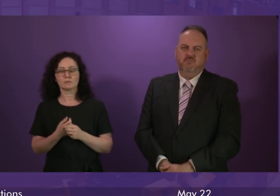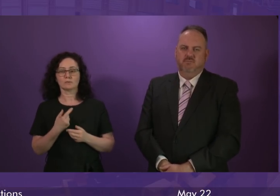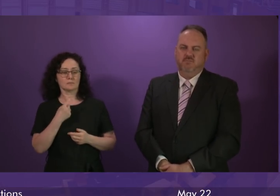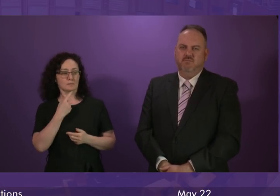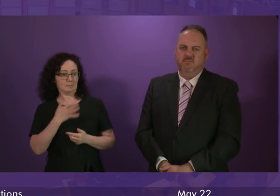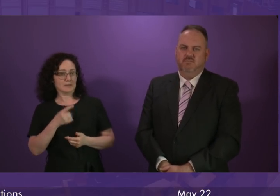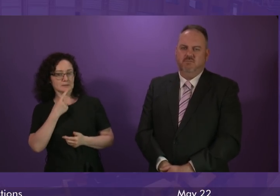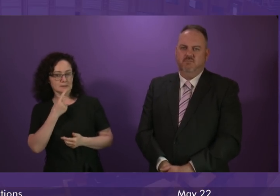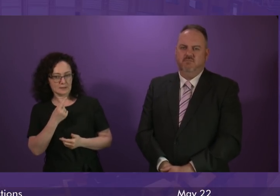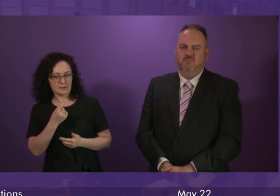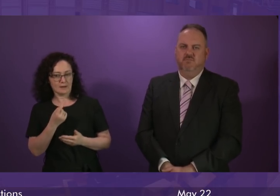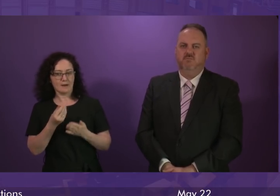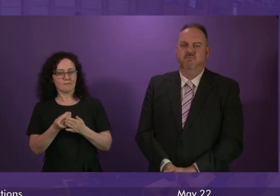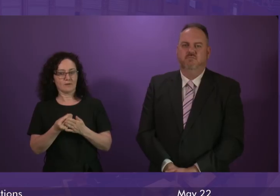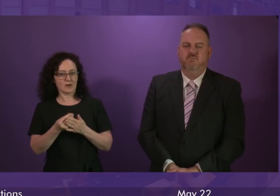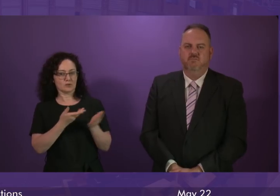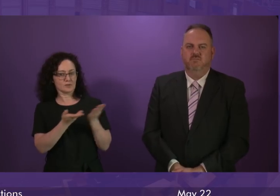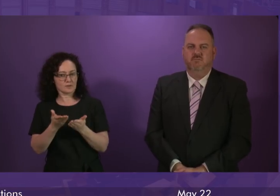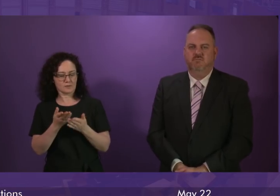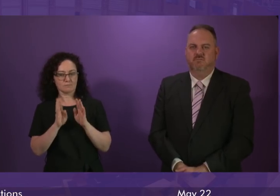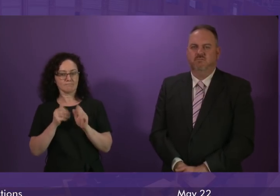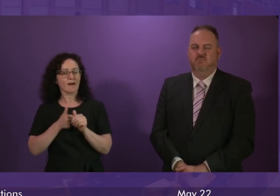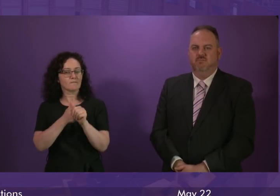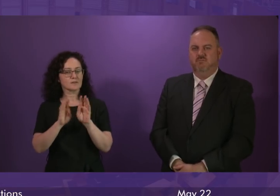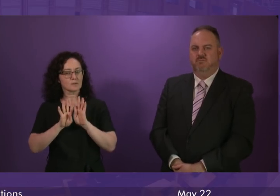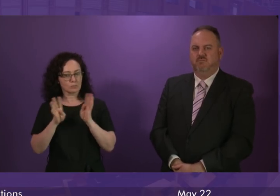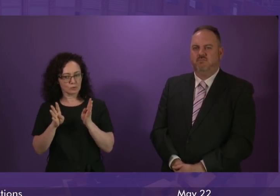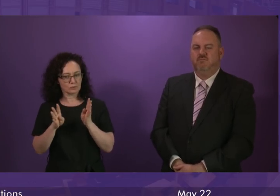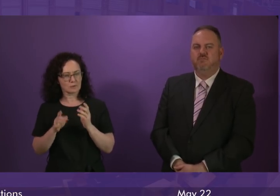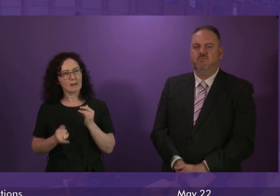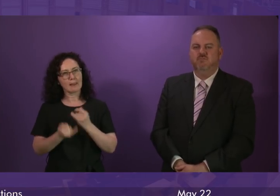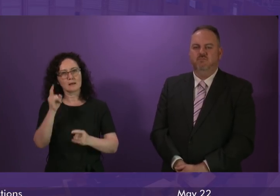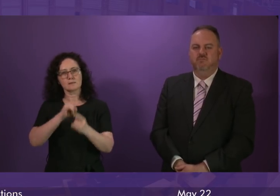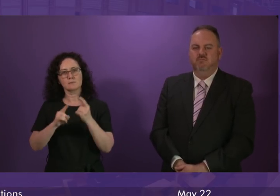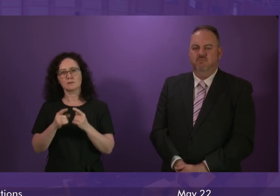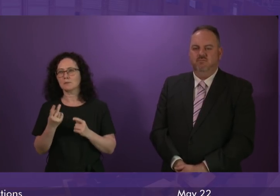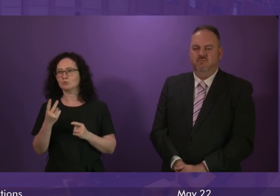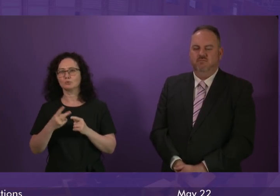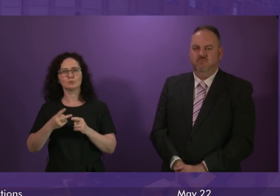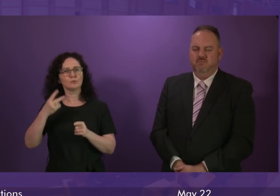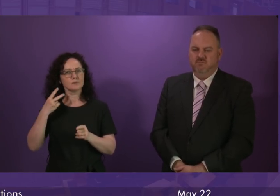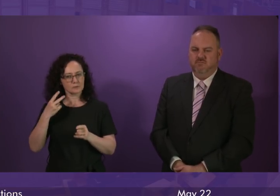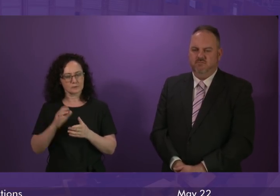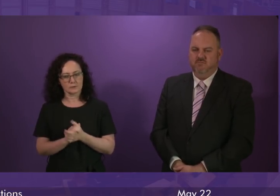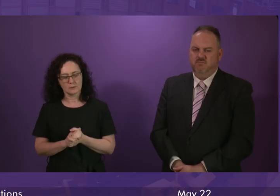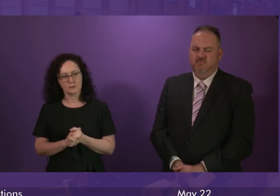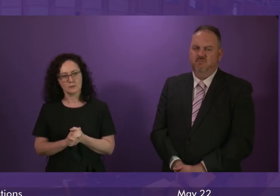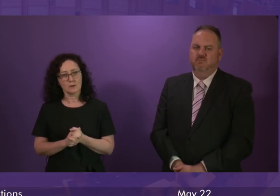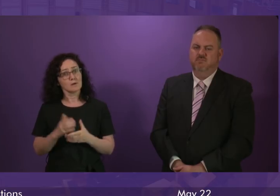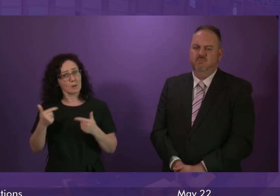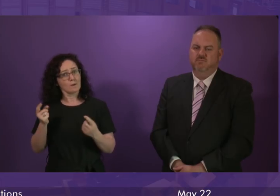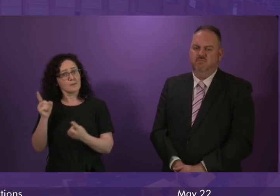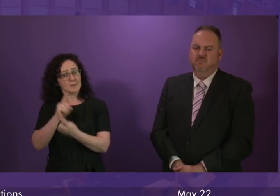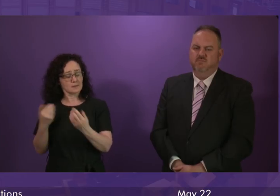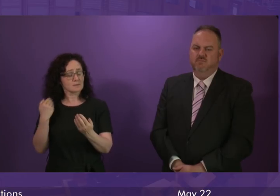Board in my earlier answer, the last meeting of that, which took place just a couple of weeks ago, as has been the case at many of its meetings,